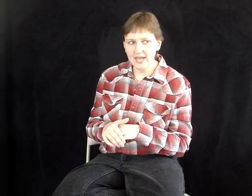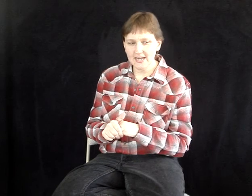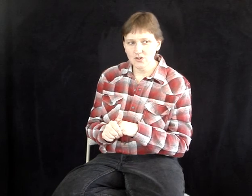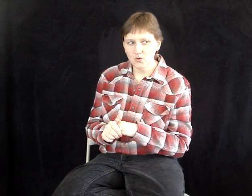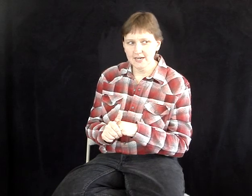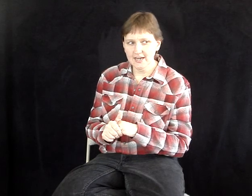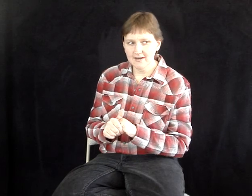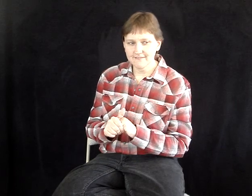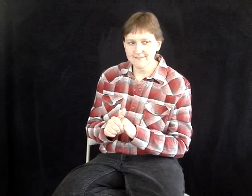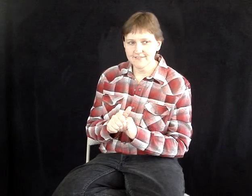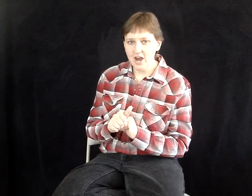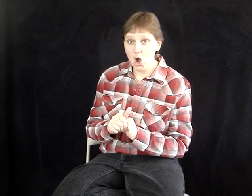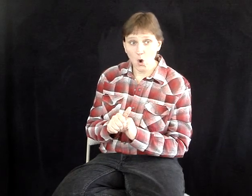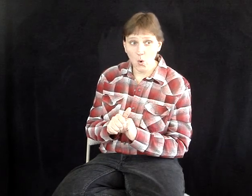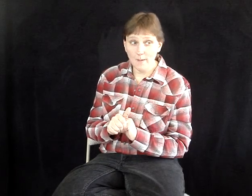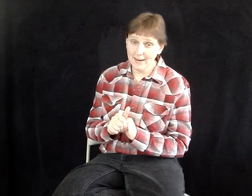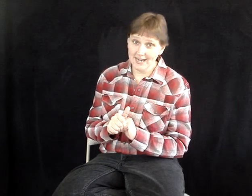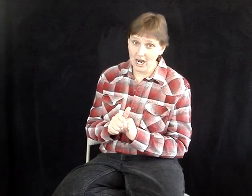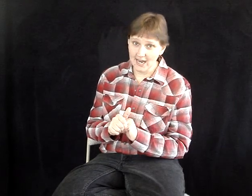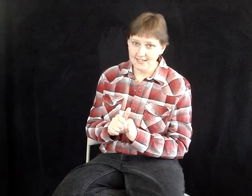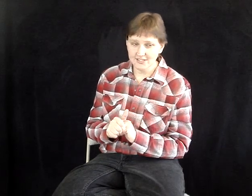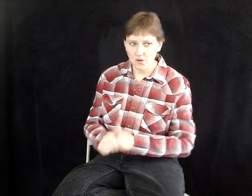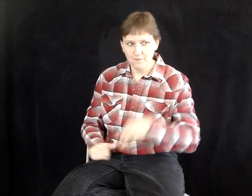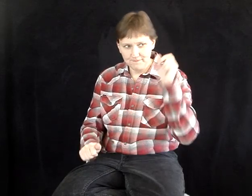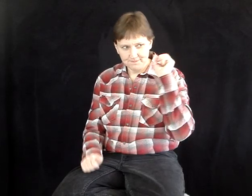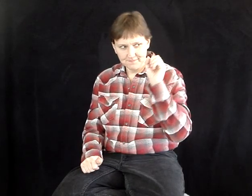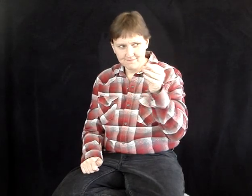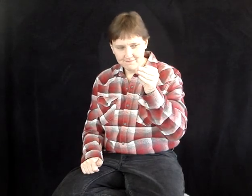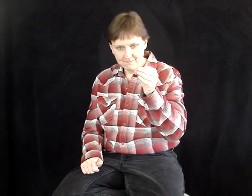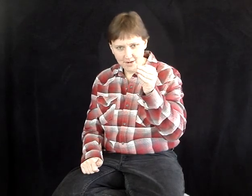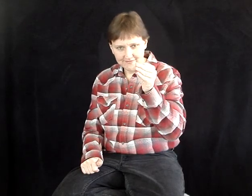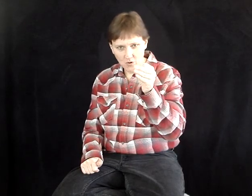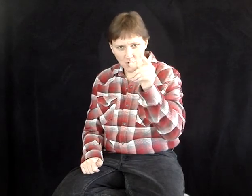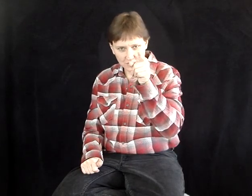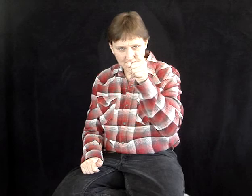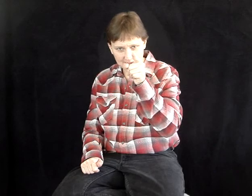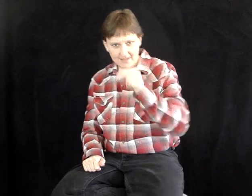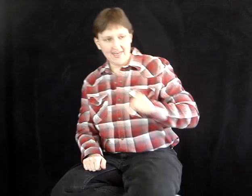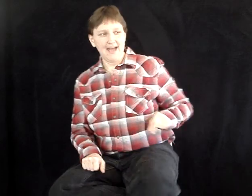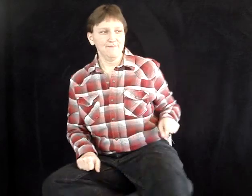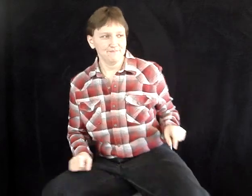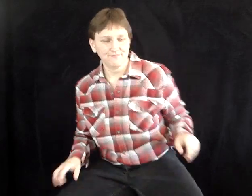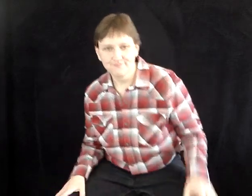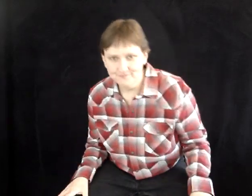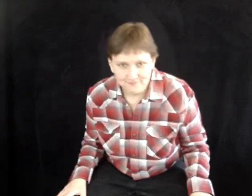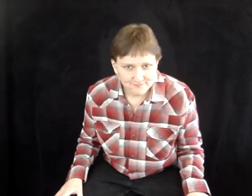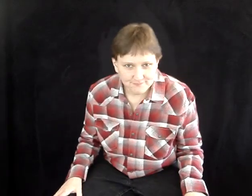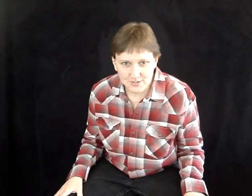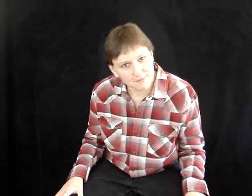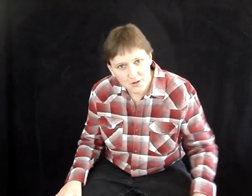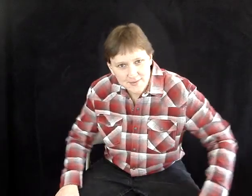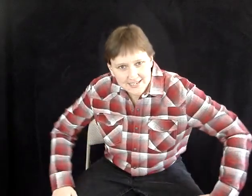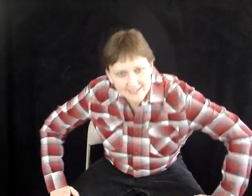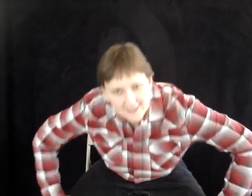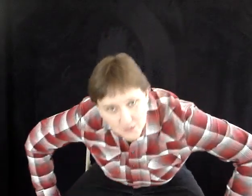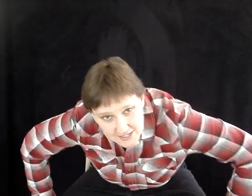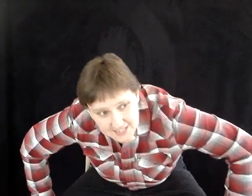category of, oh, my God. So, part four, we'll talk about that. Whistleblower Media, crystal